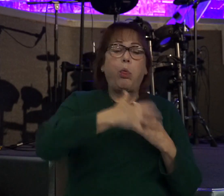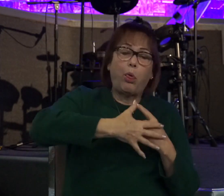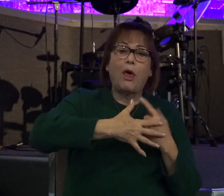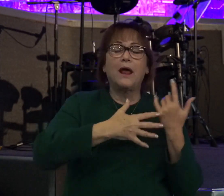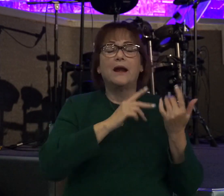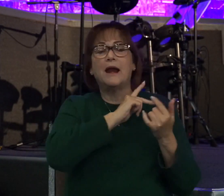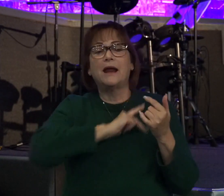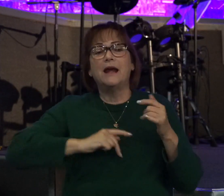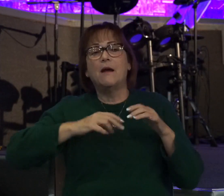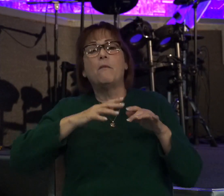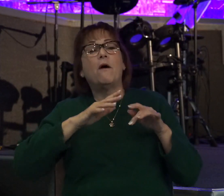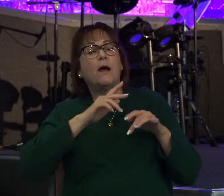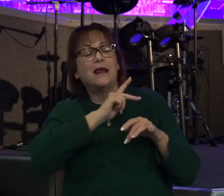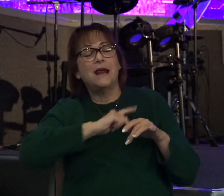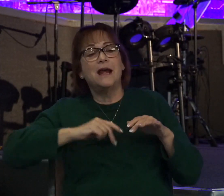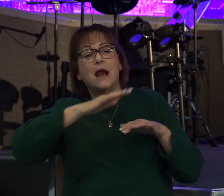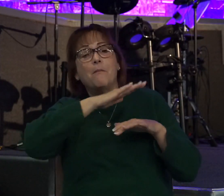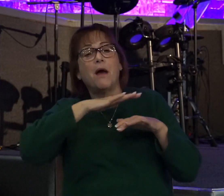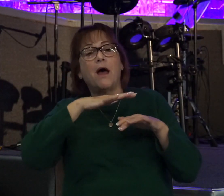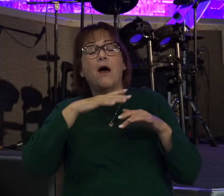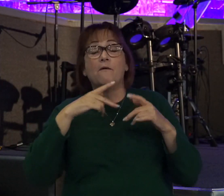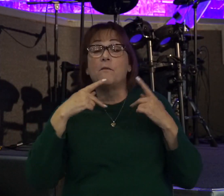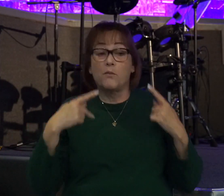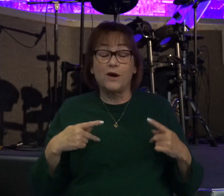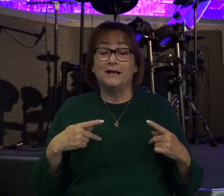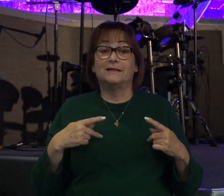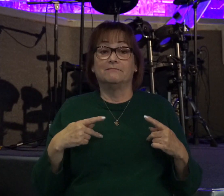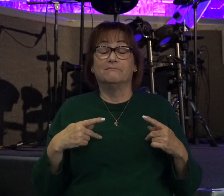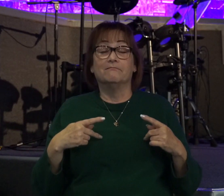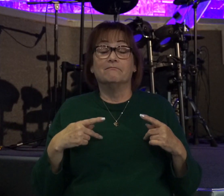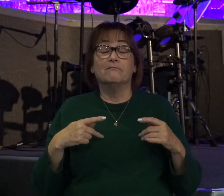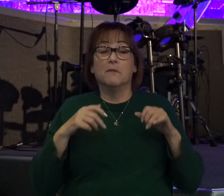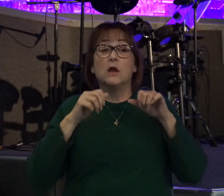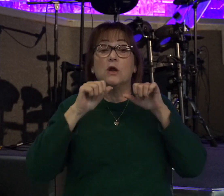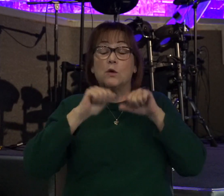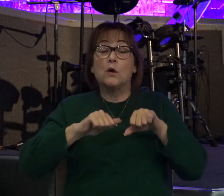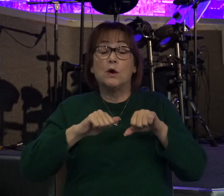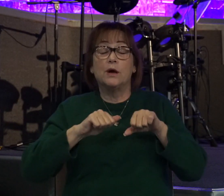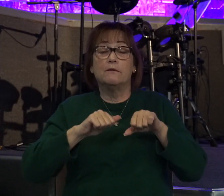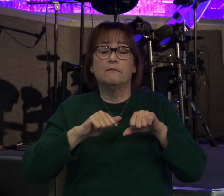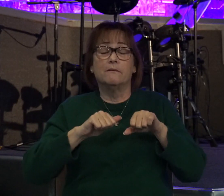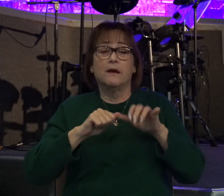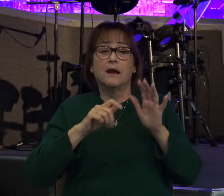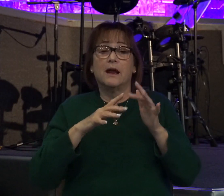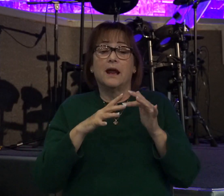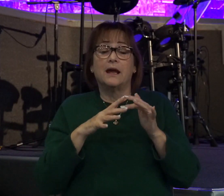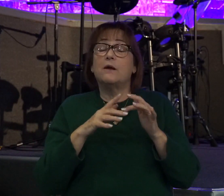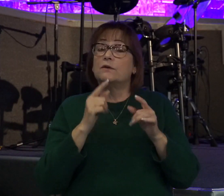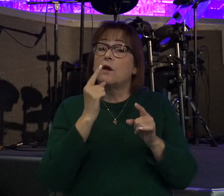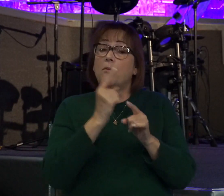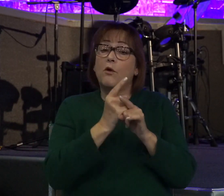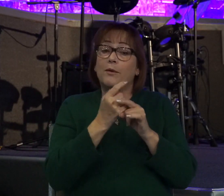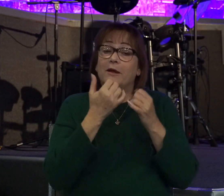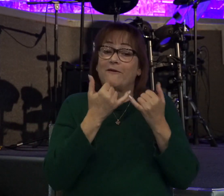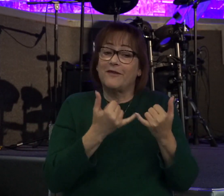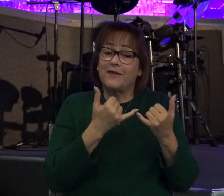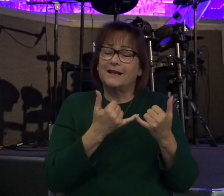priests, he was entitled to wear it. And it was particularly appropriate for this celebration.